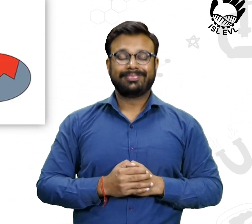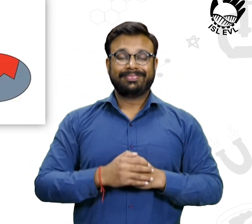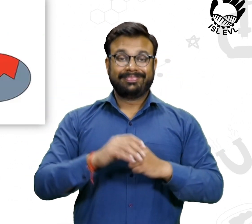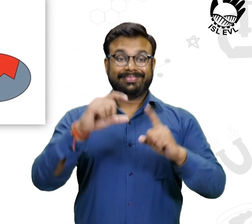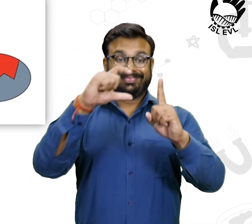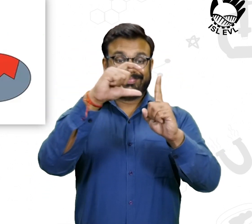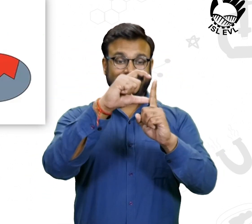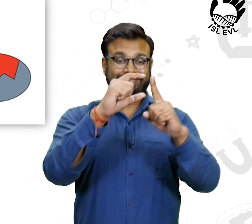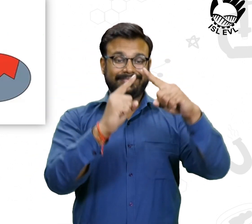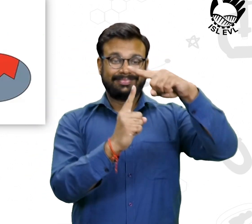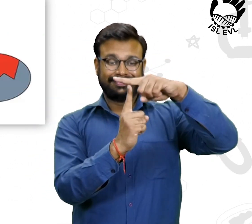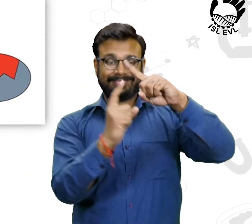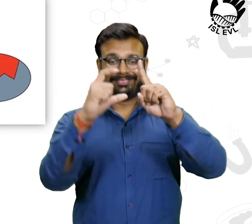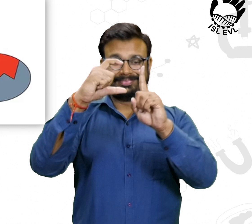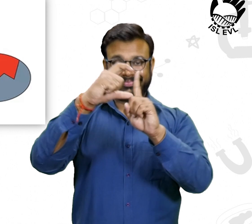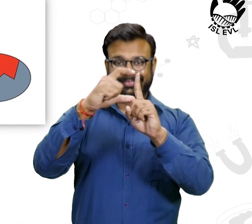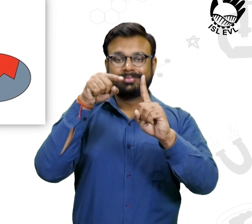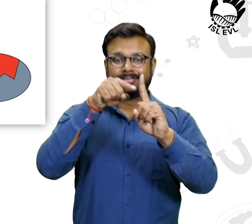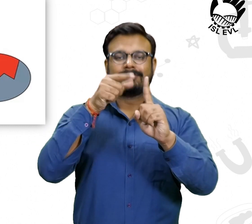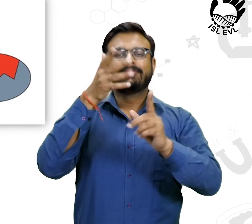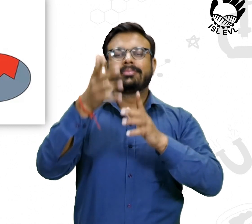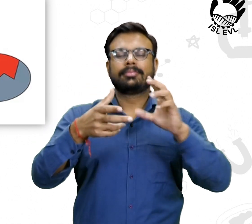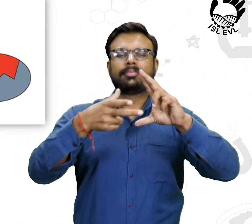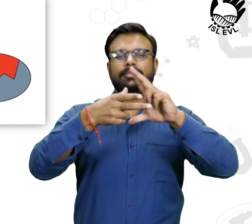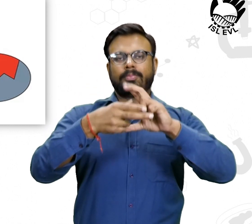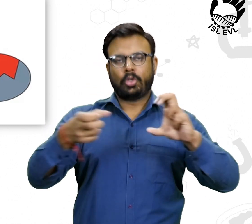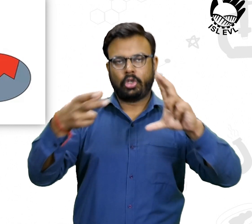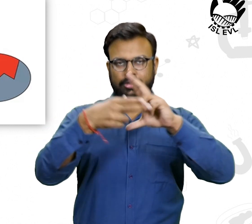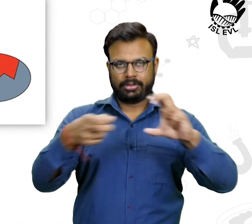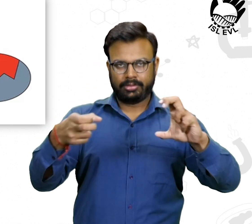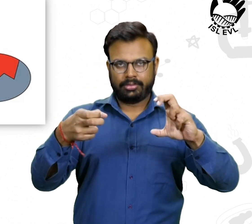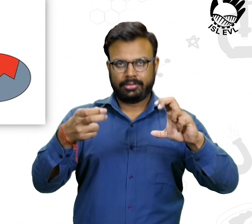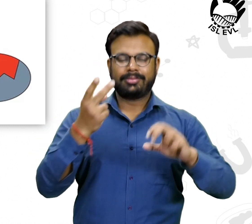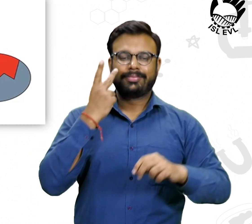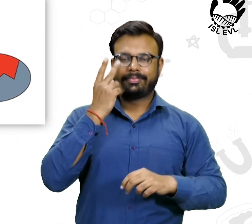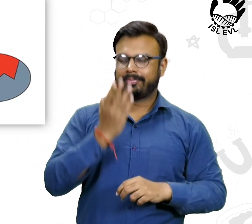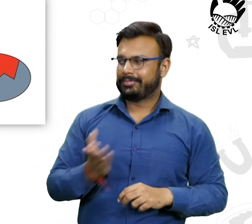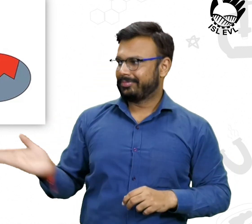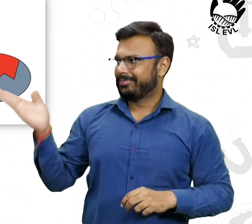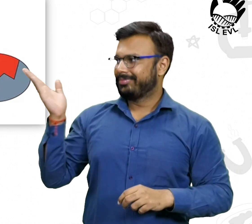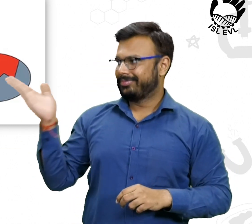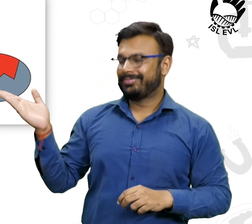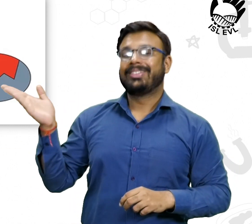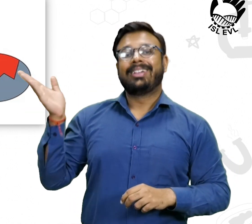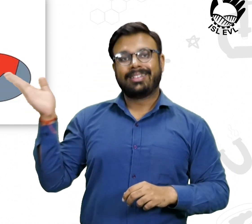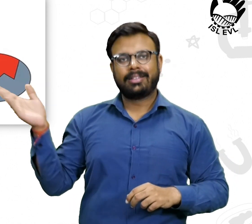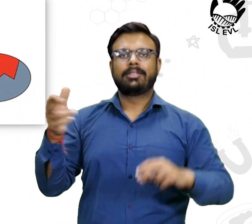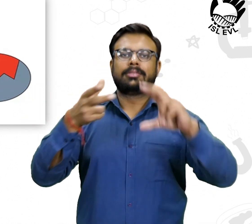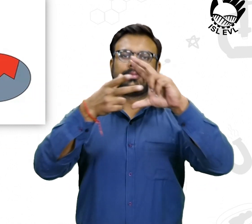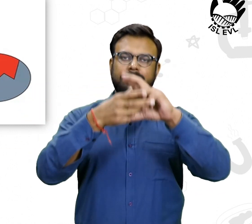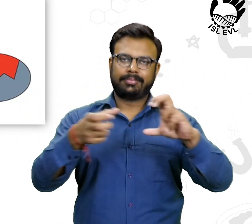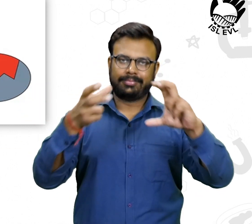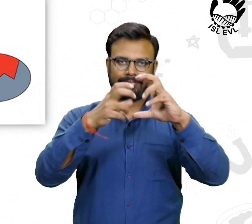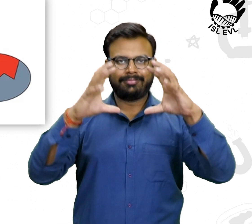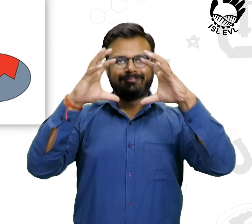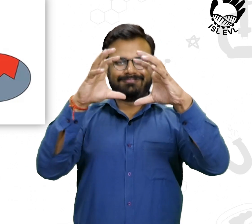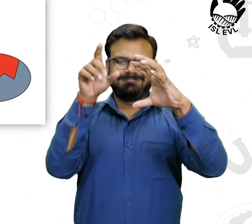DTD, it's signed like this. DTD is an important part of the